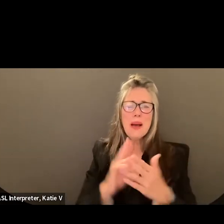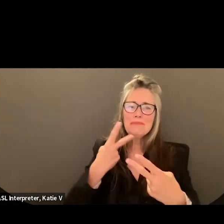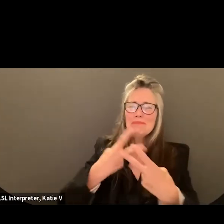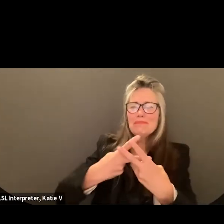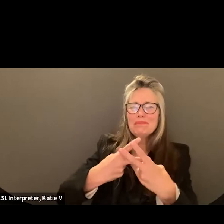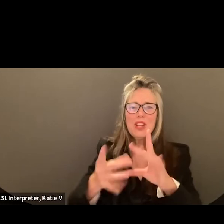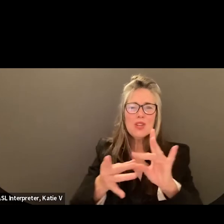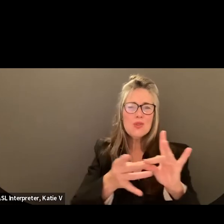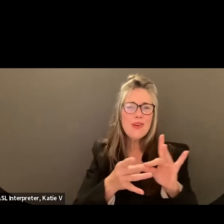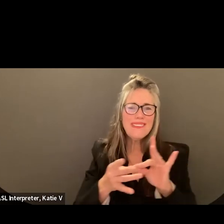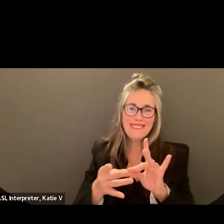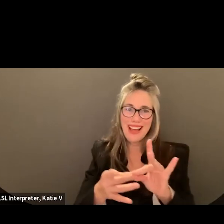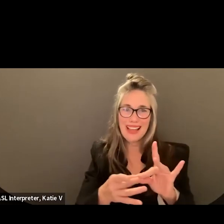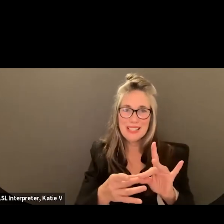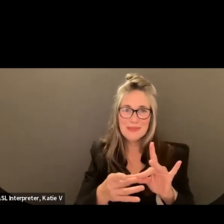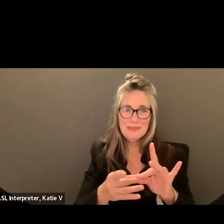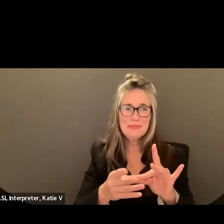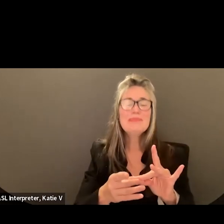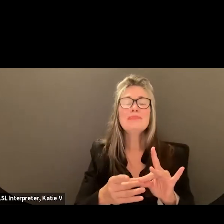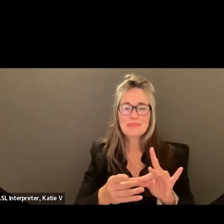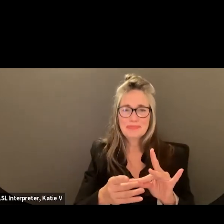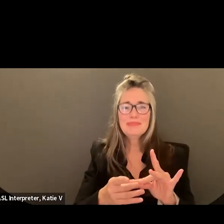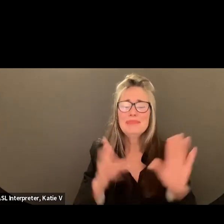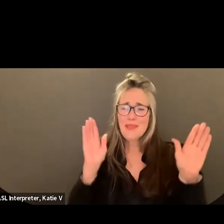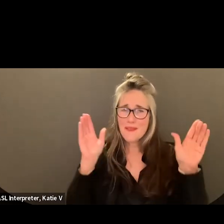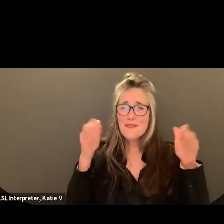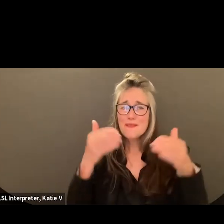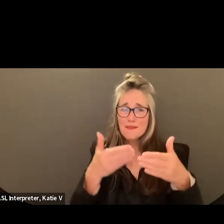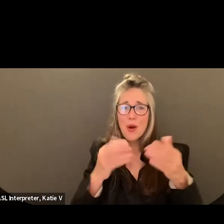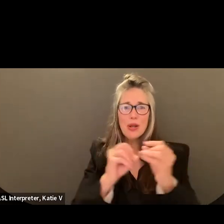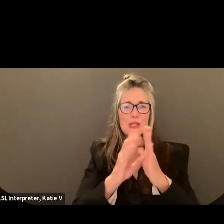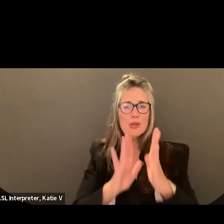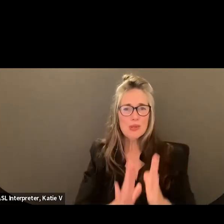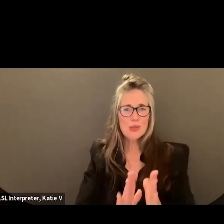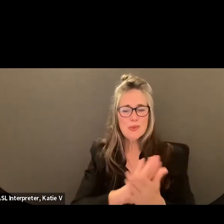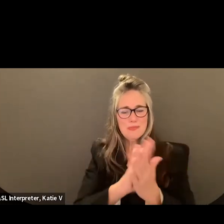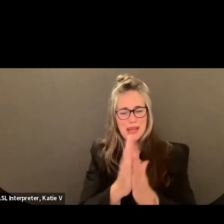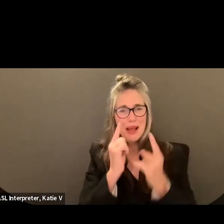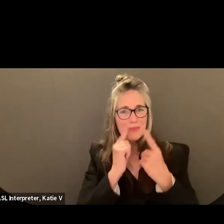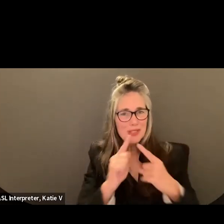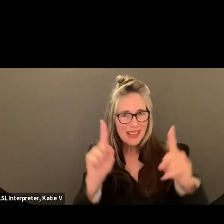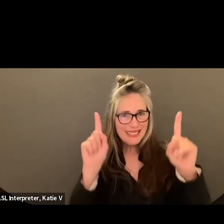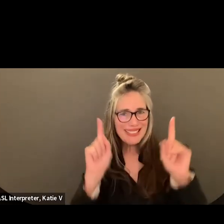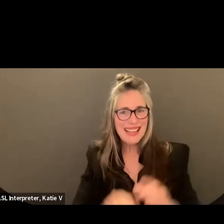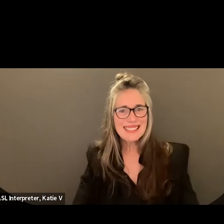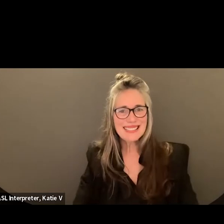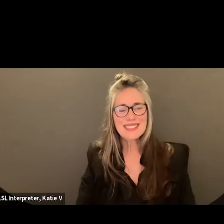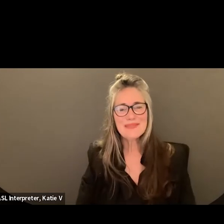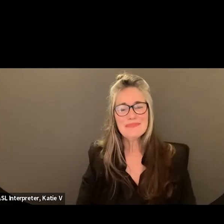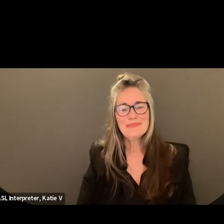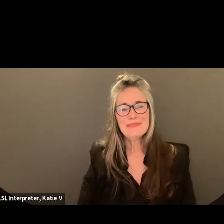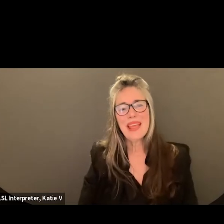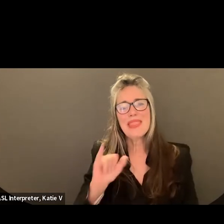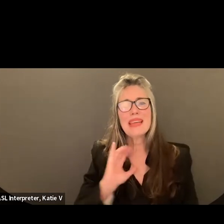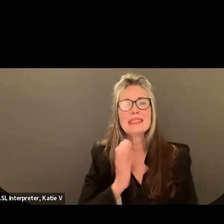that we're doing it every effort, as we say standard centered around our students success and the environment that we're working